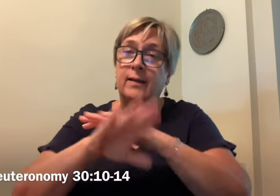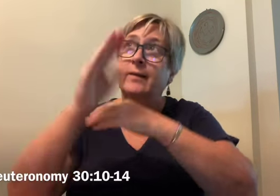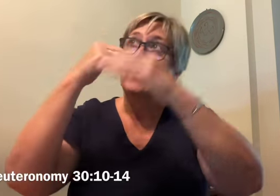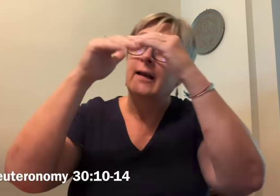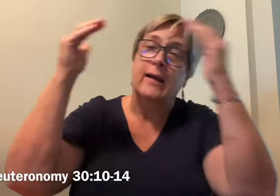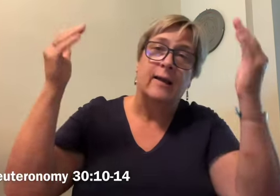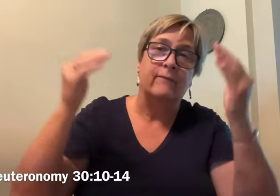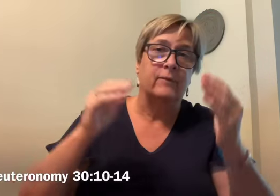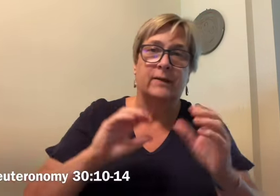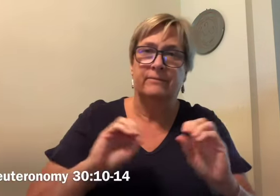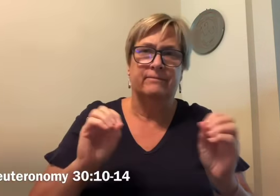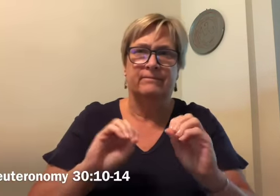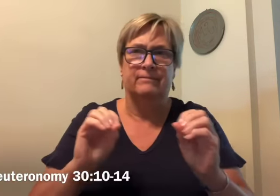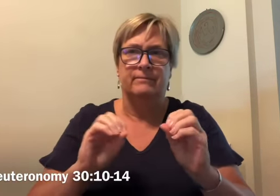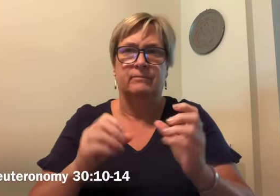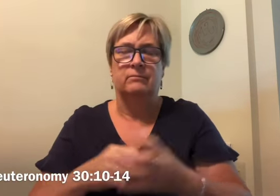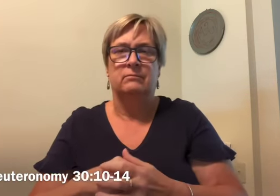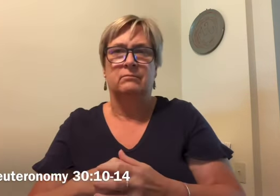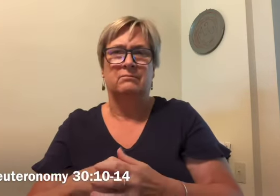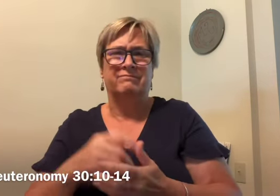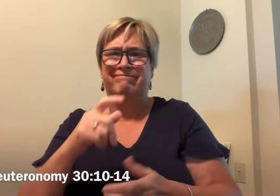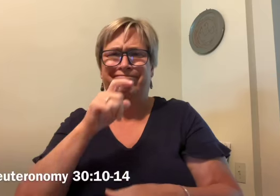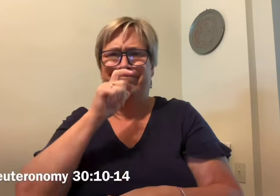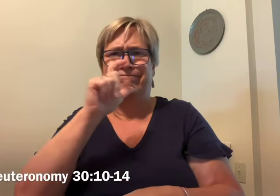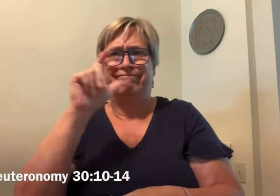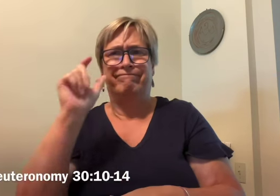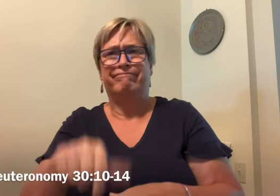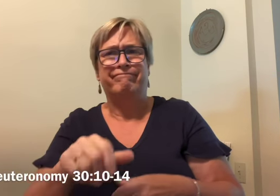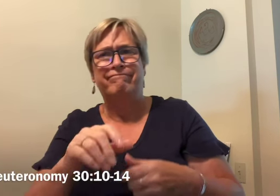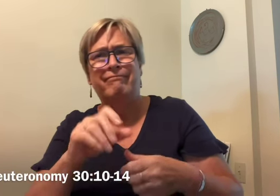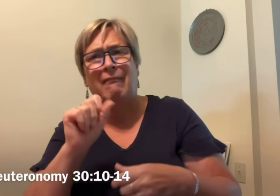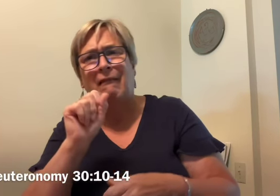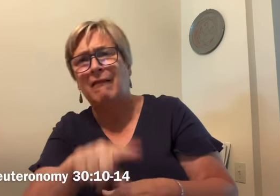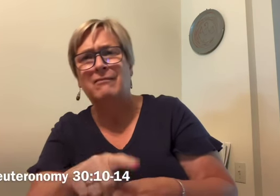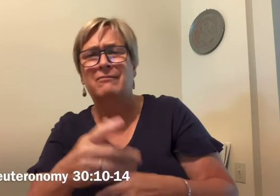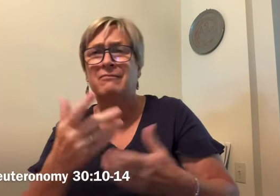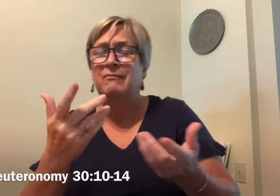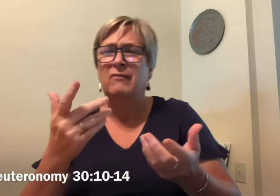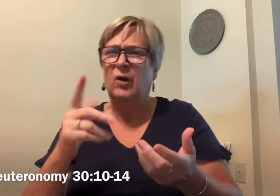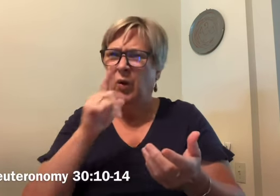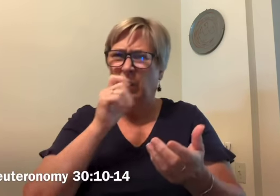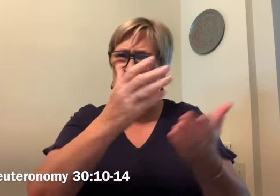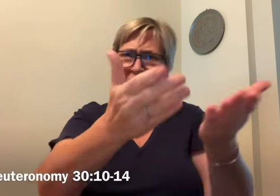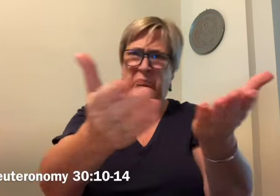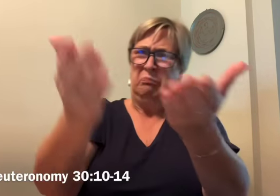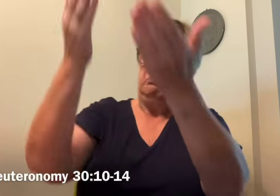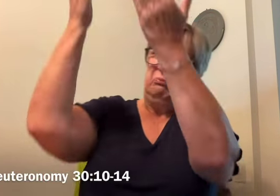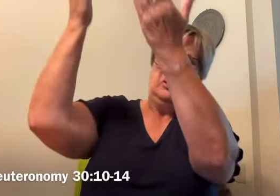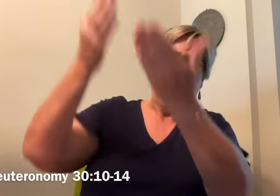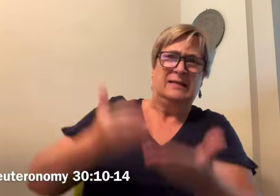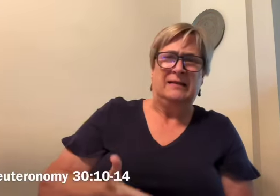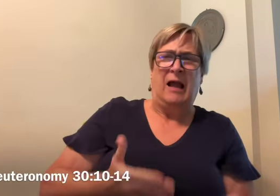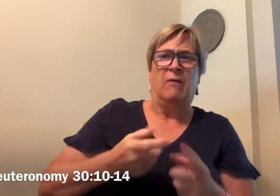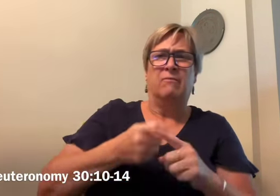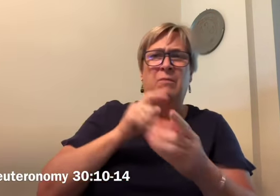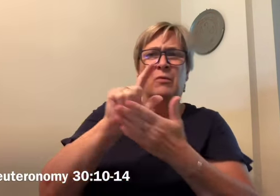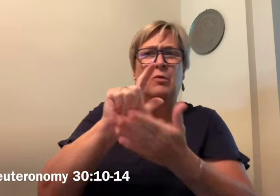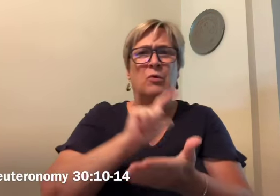It is not up in the sky that you should say, Who will go up in the sky